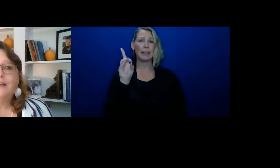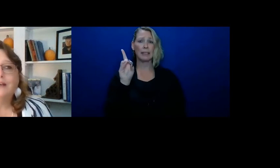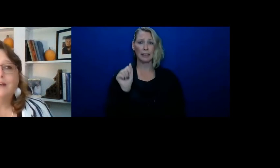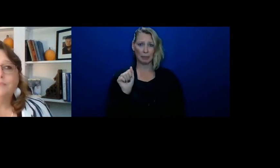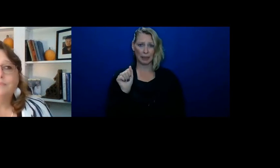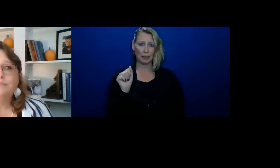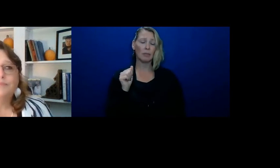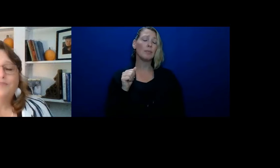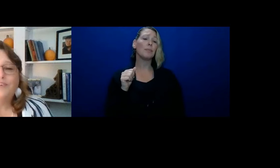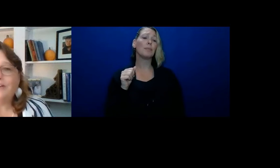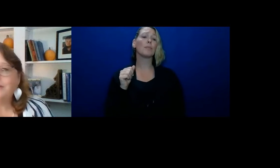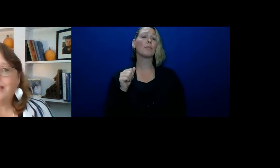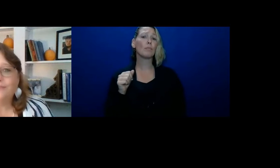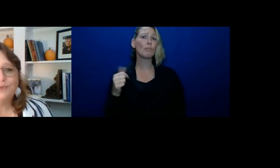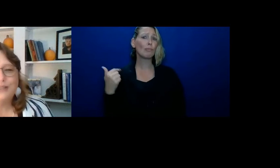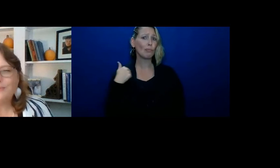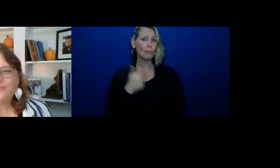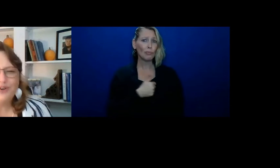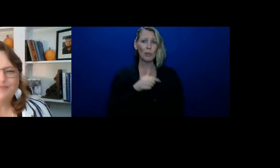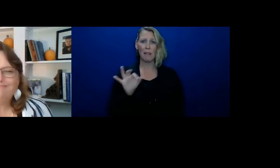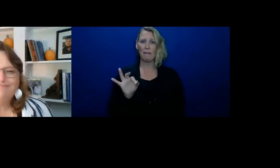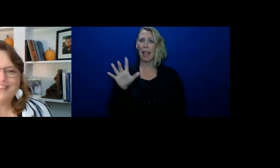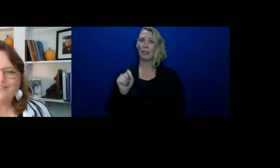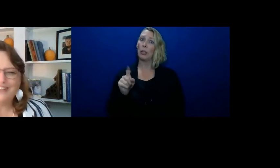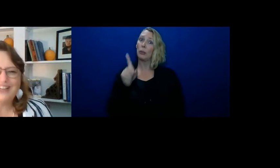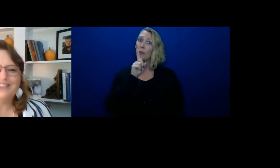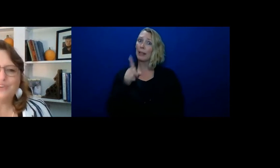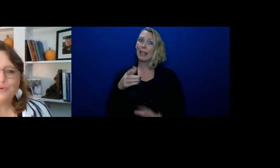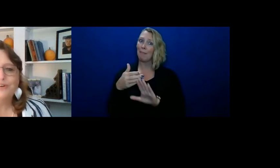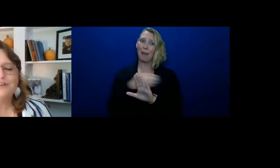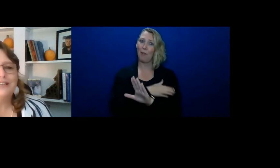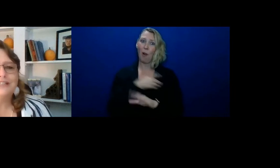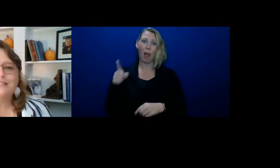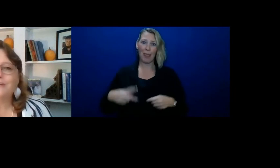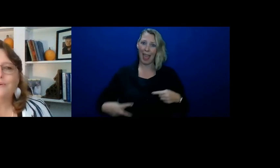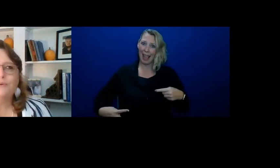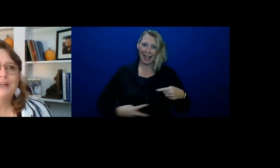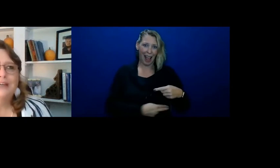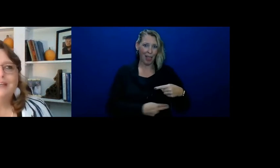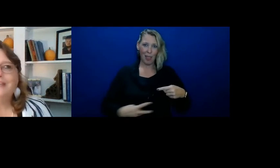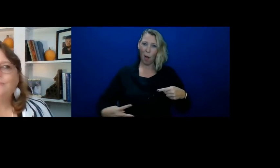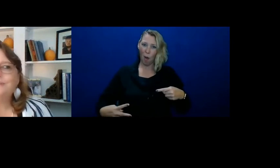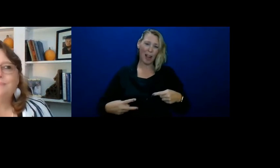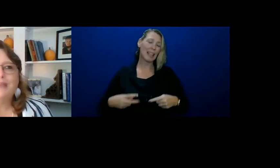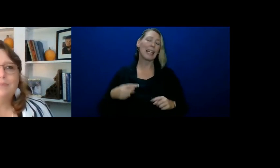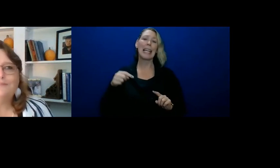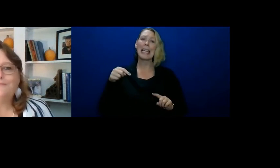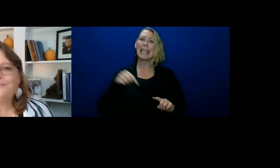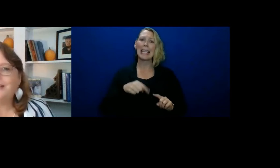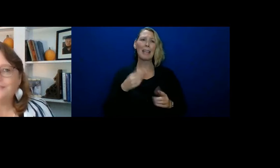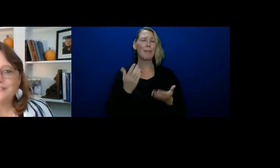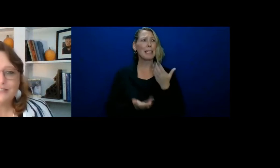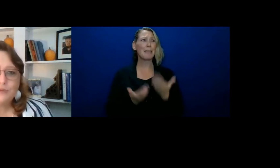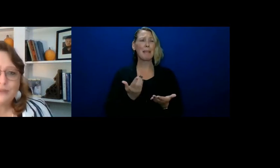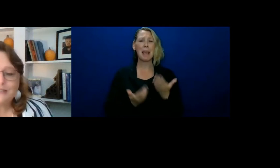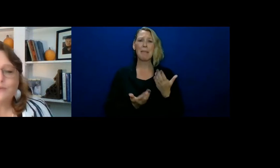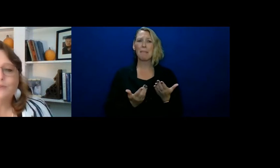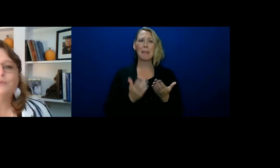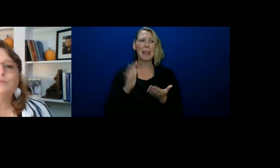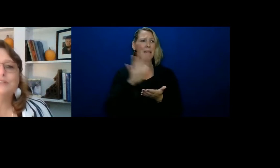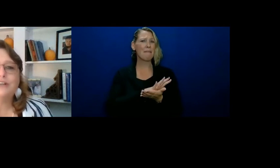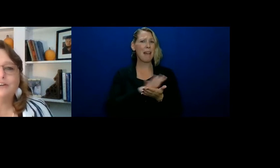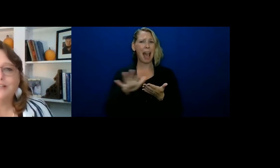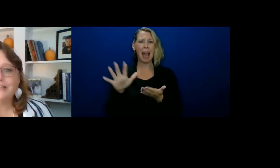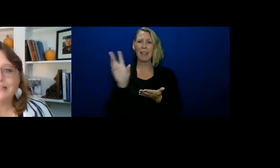found out really before they even cut the cord. And so he was maybe five or six weeks